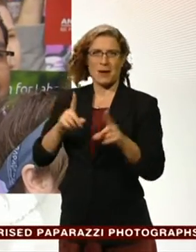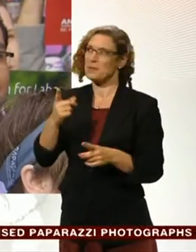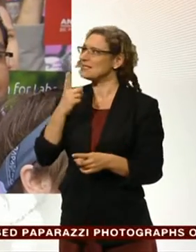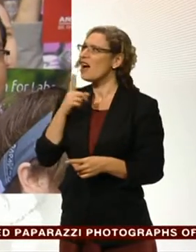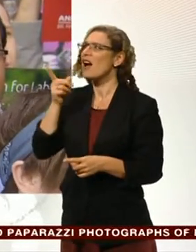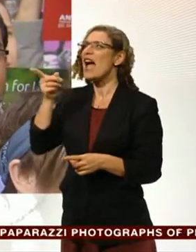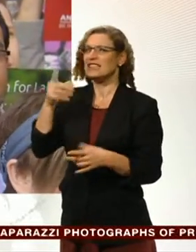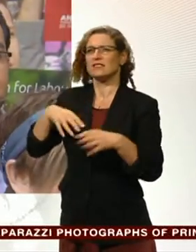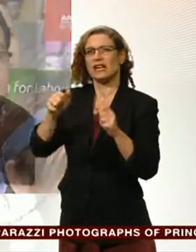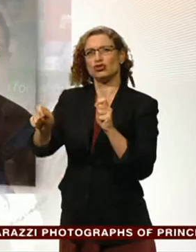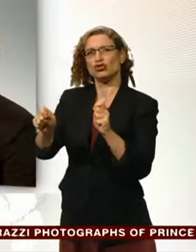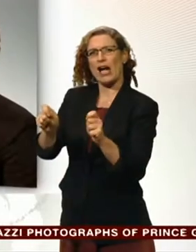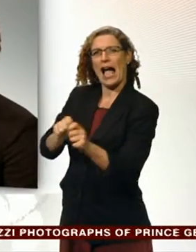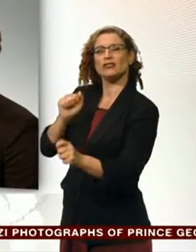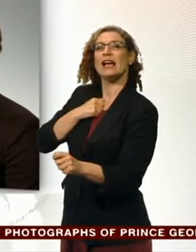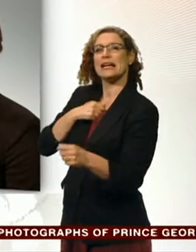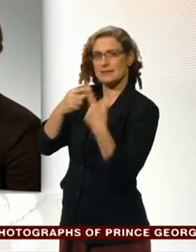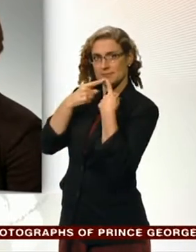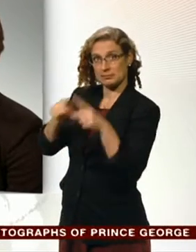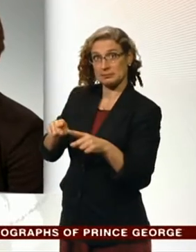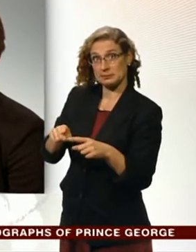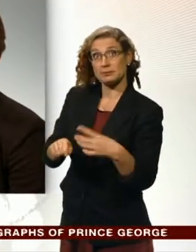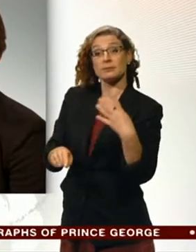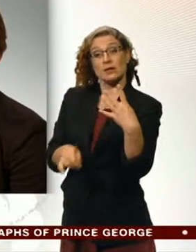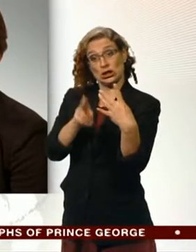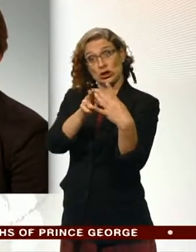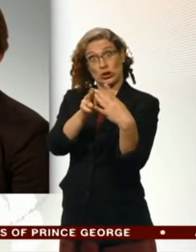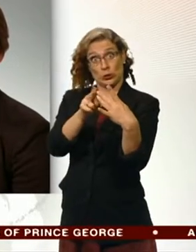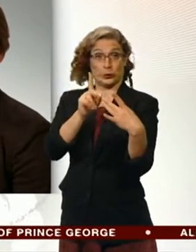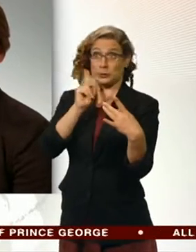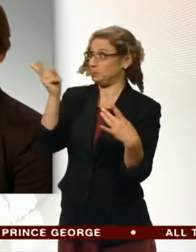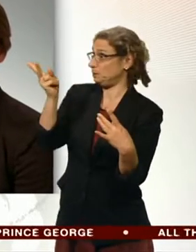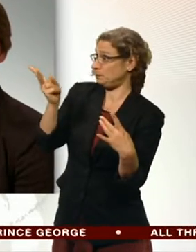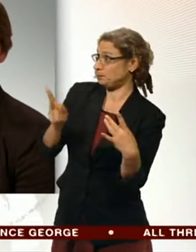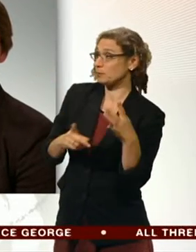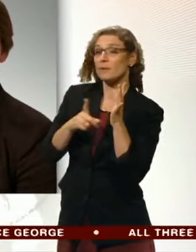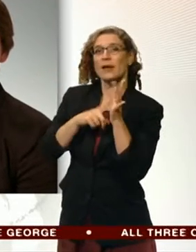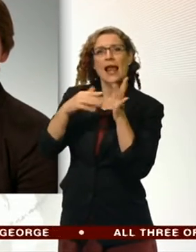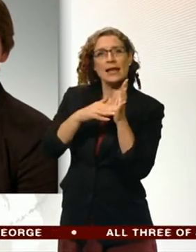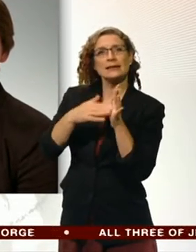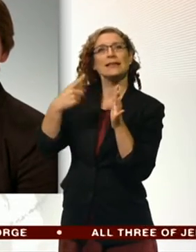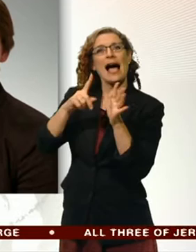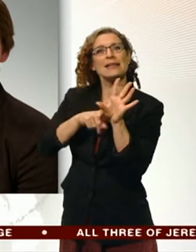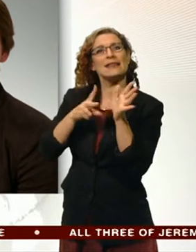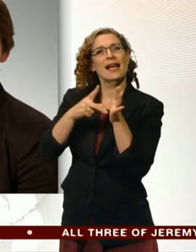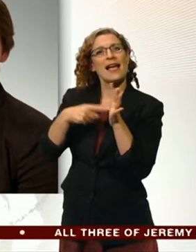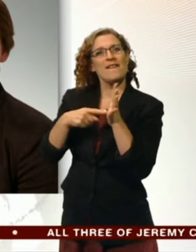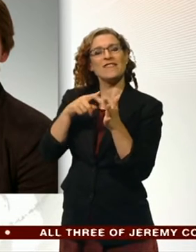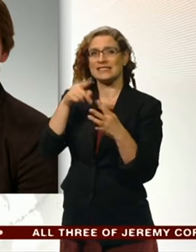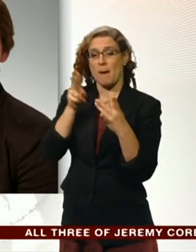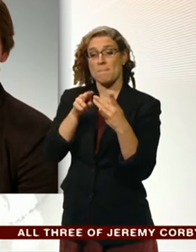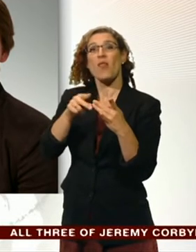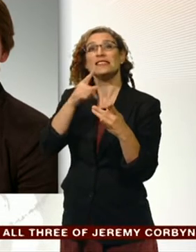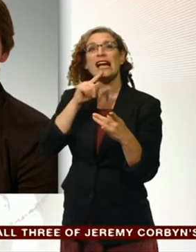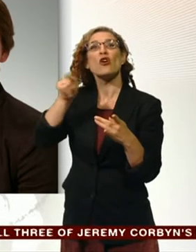is changing. Two of the candidates, there's Kendall and Yvette Cooper, both argued that people should use their votes to